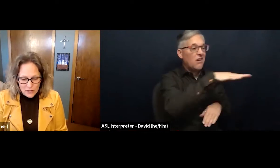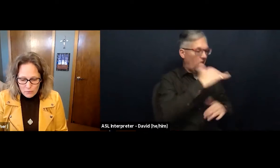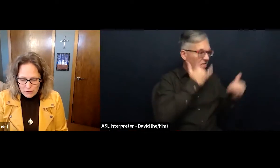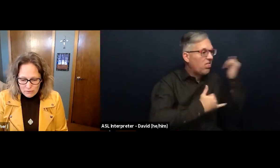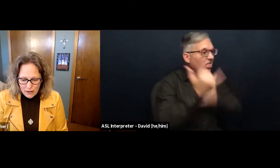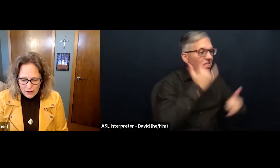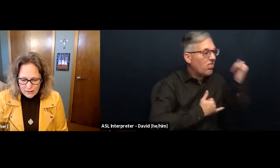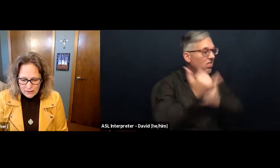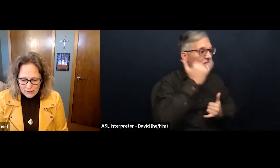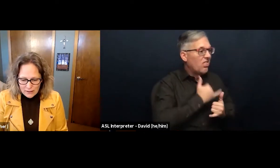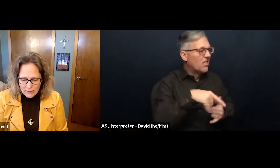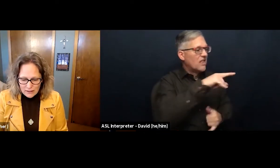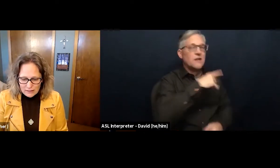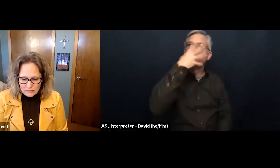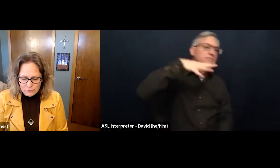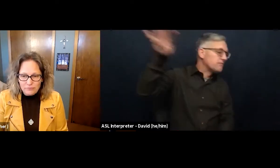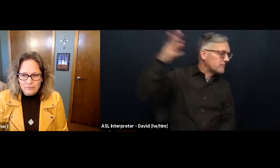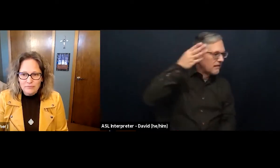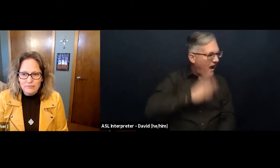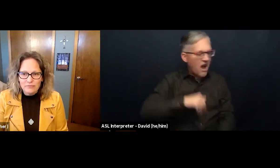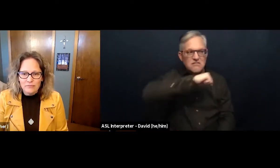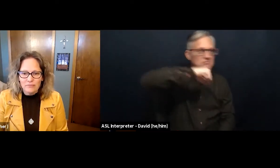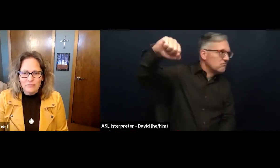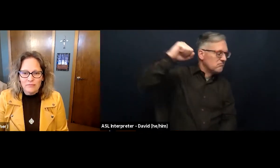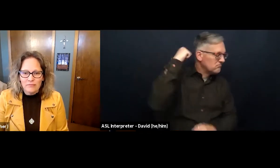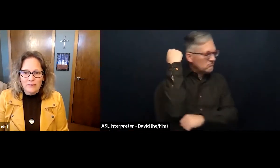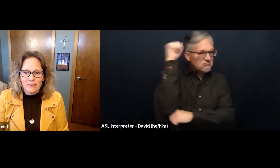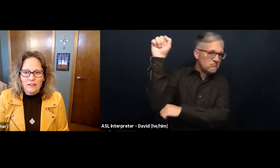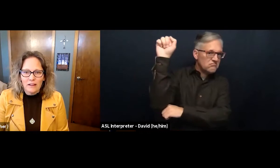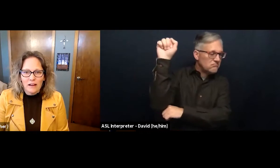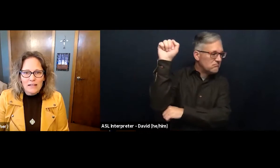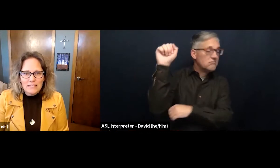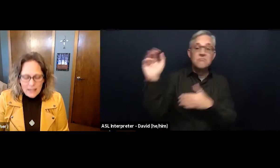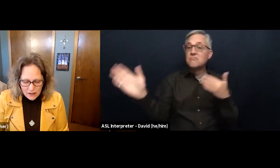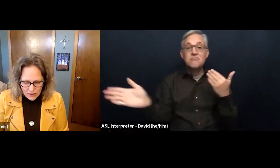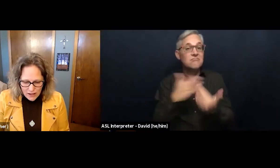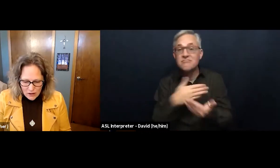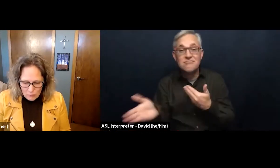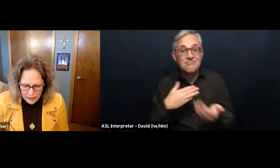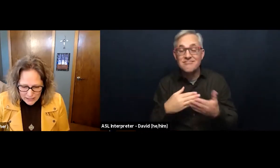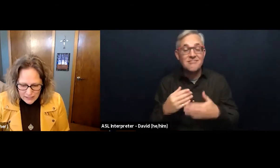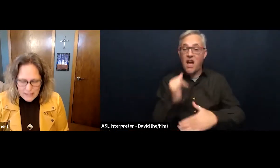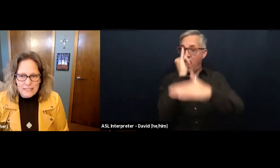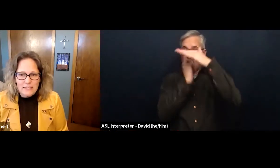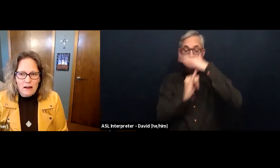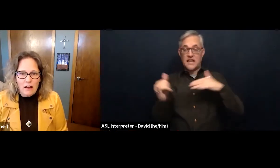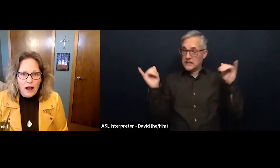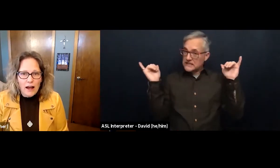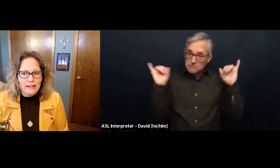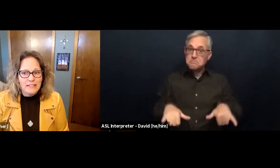away from God, Isaiah recognizes that God is